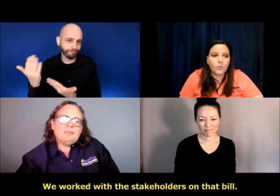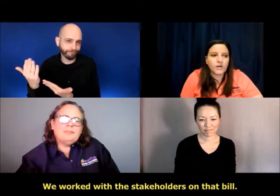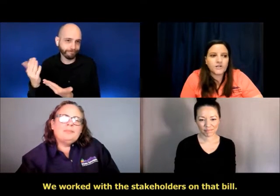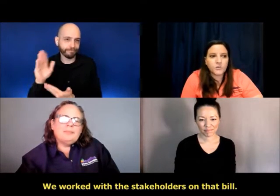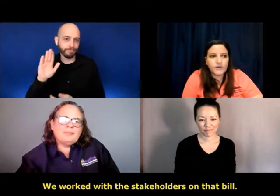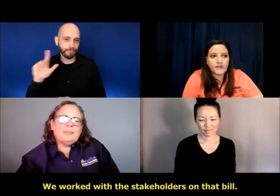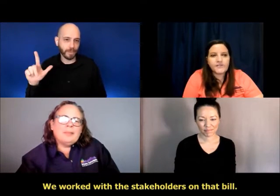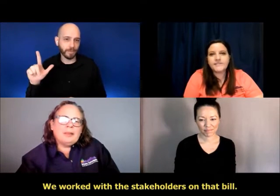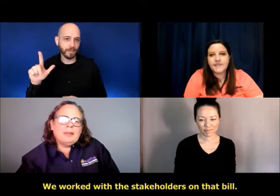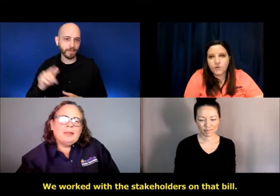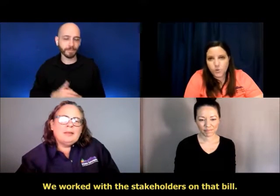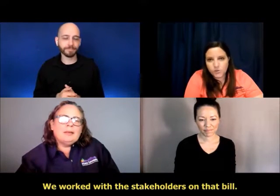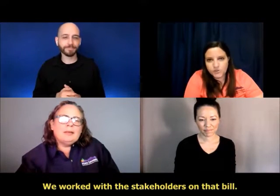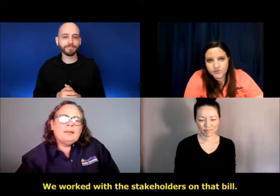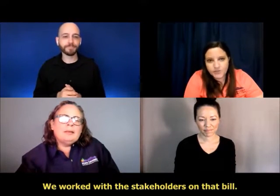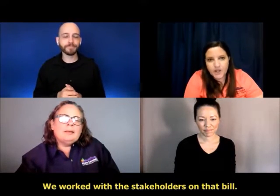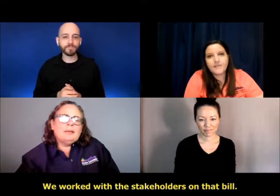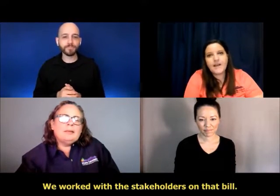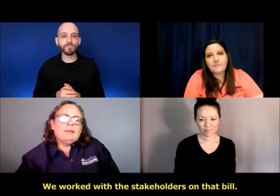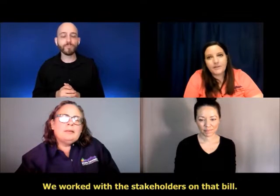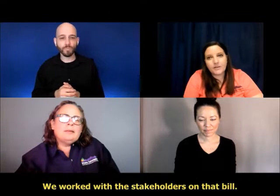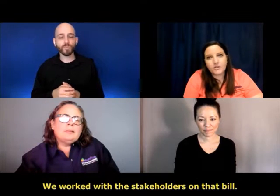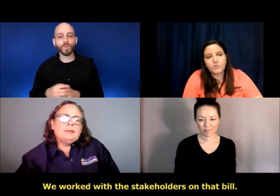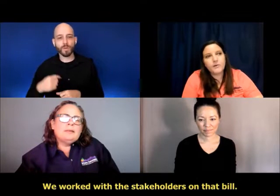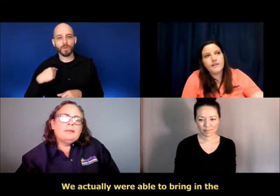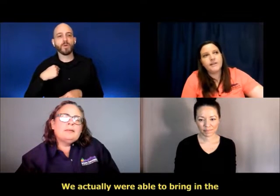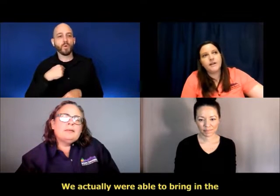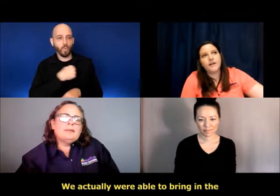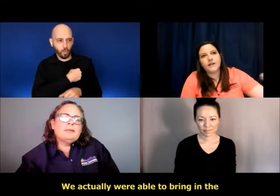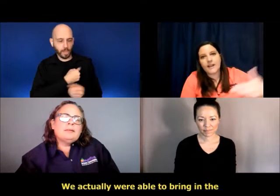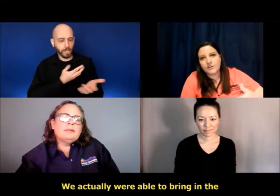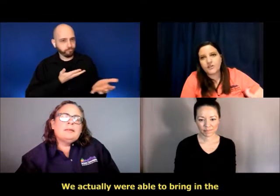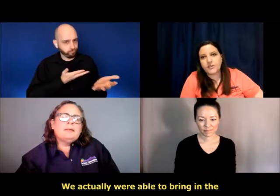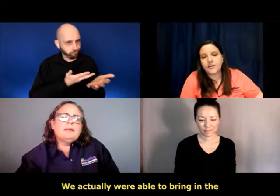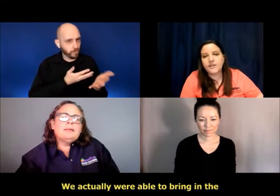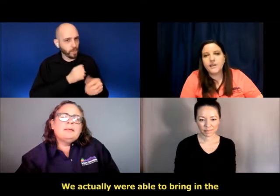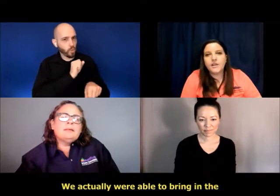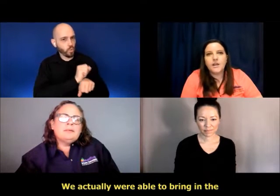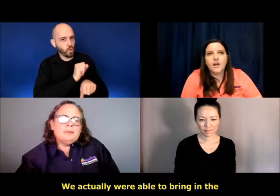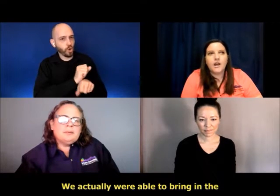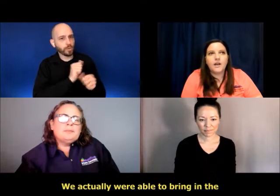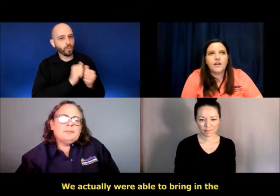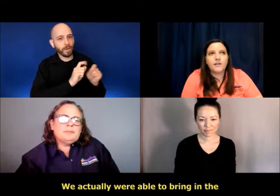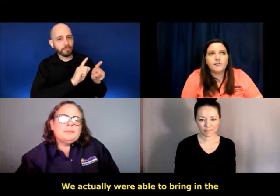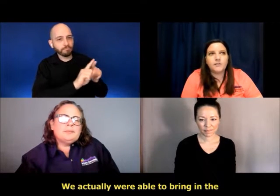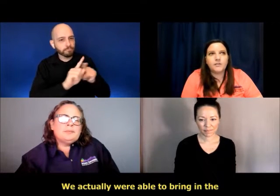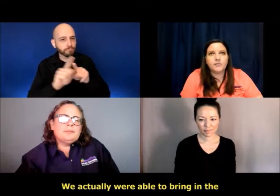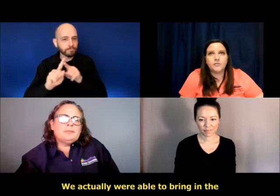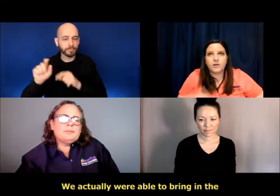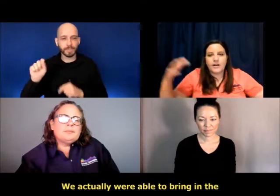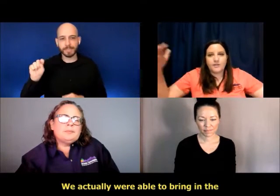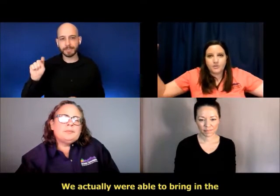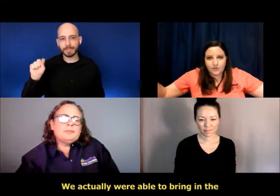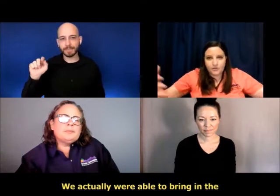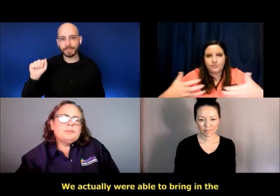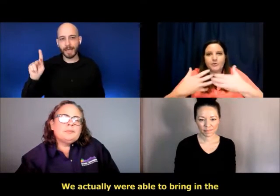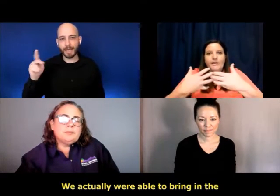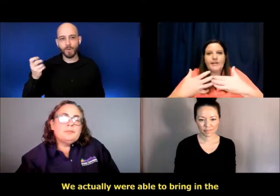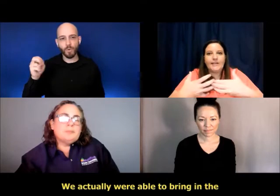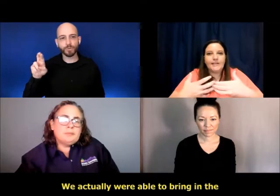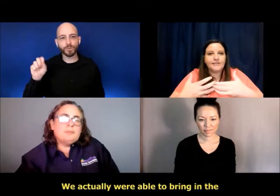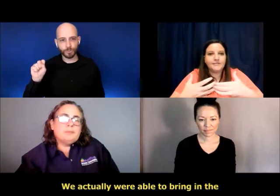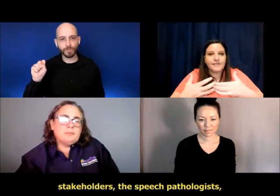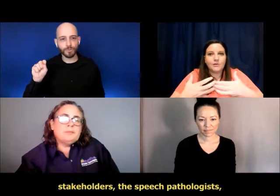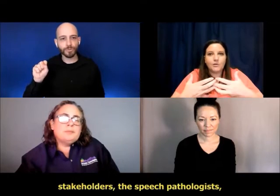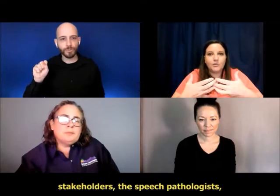uh, worked with the stakeholders on that bill. We, uh, actually, uh, were able to